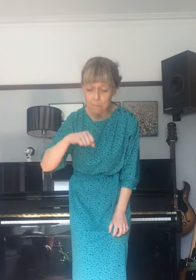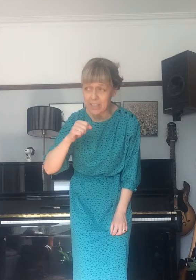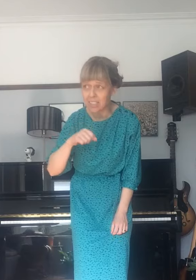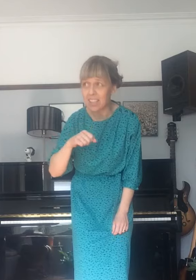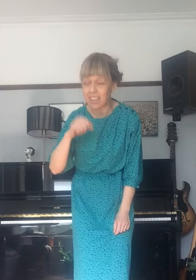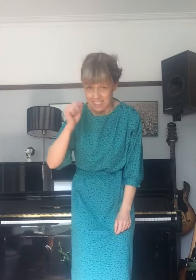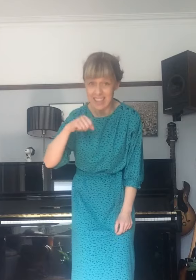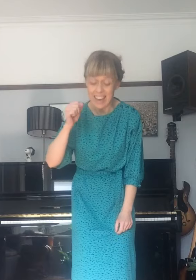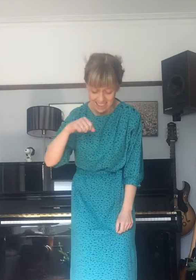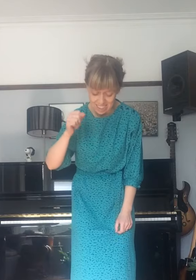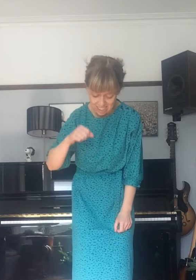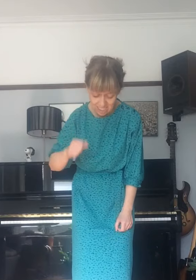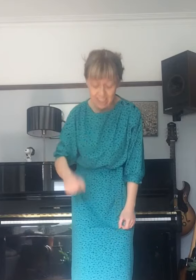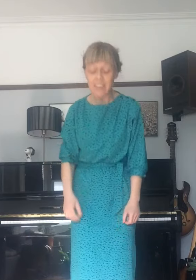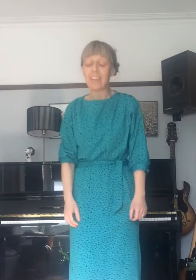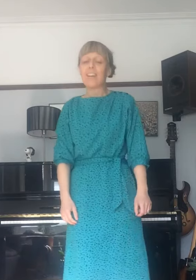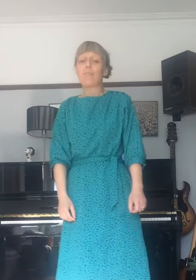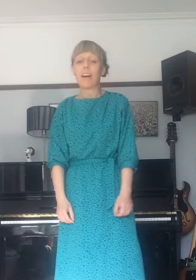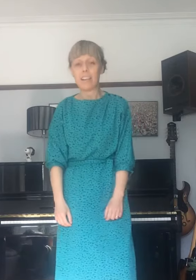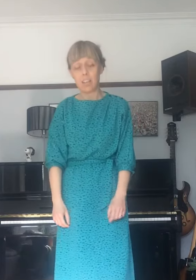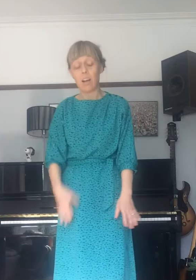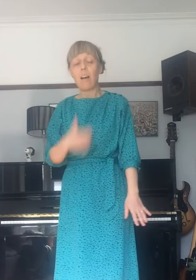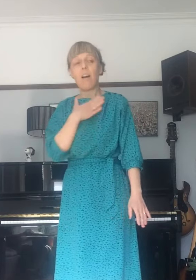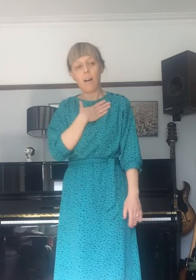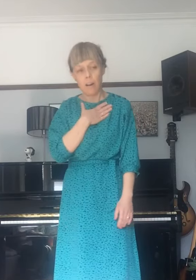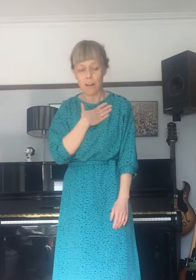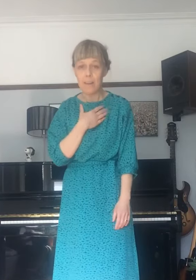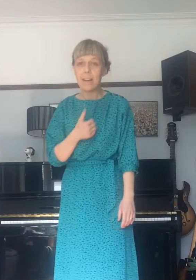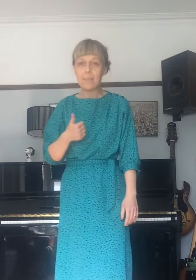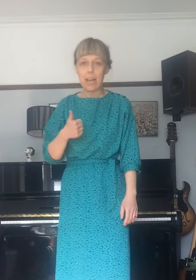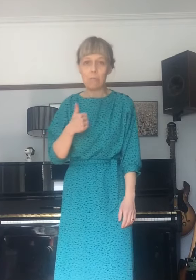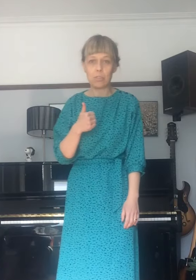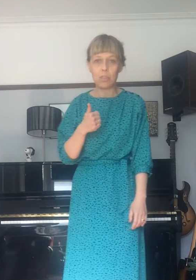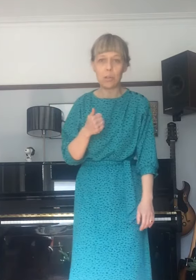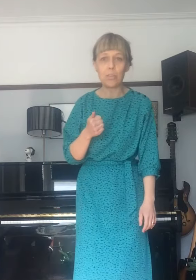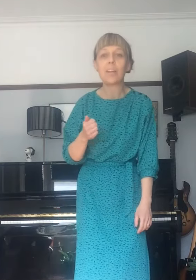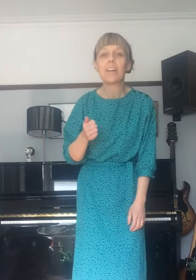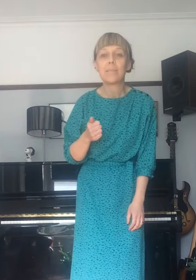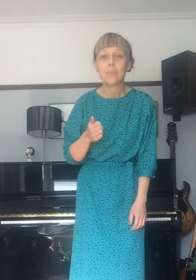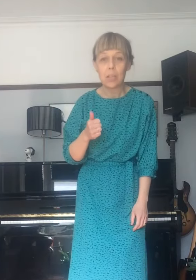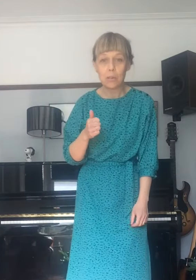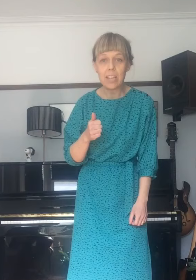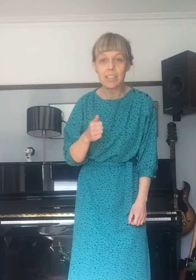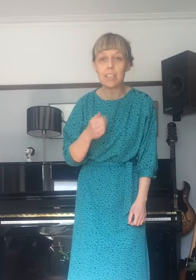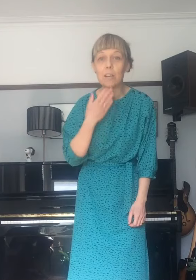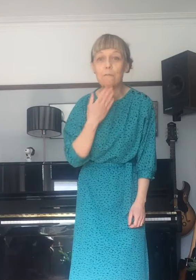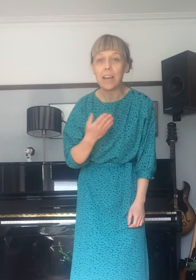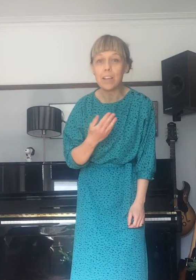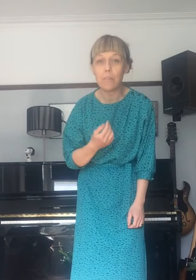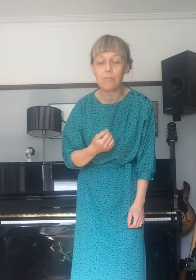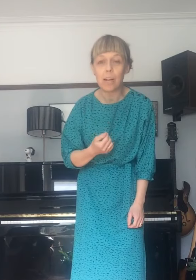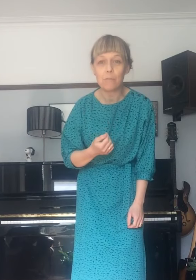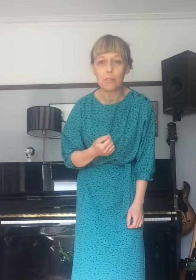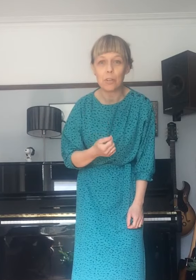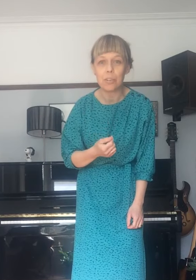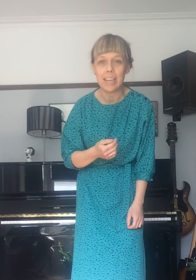busy. Yes. Right. That was good. Good dancing. Thank you everyone for joining.